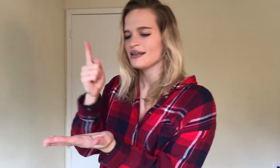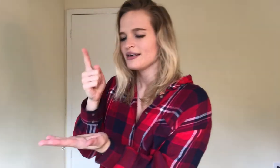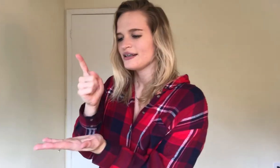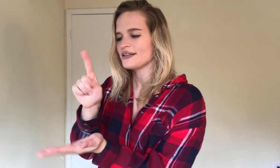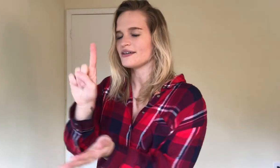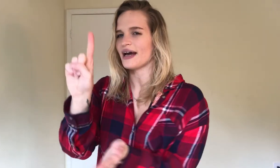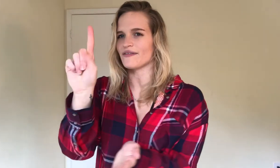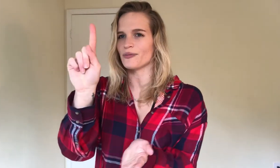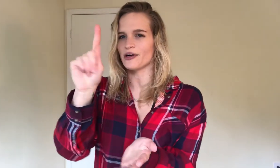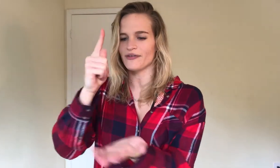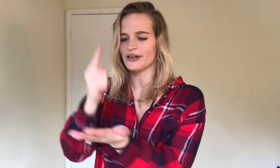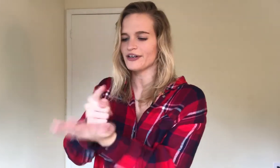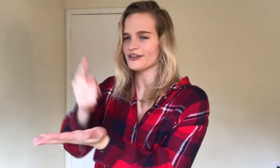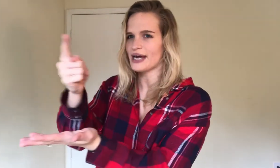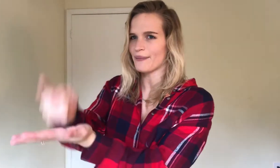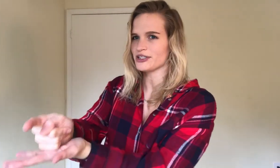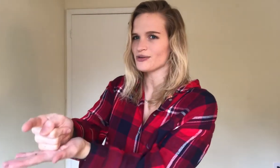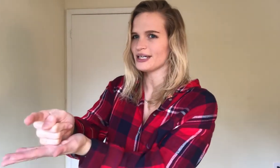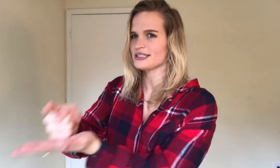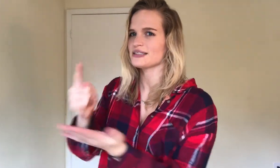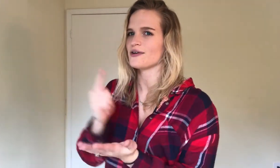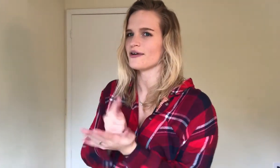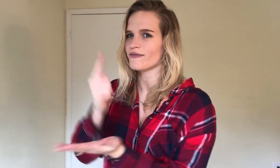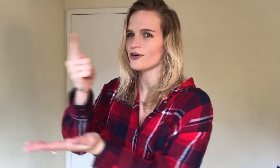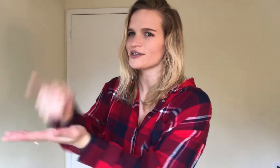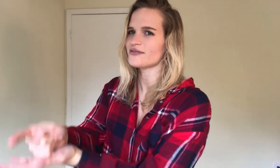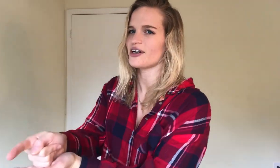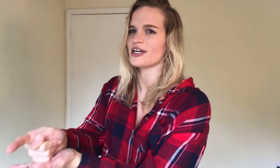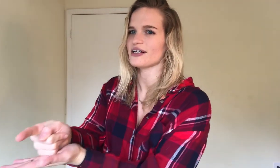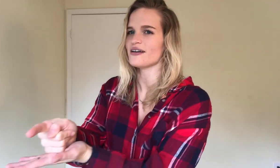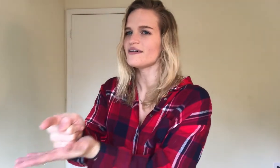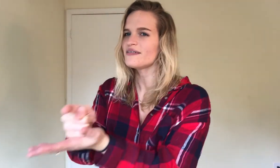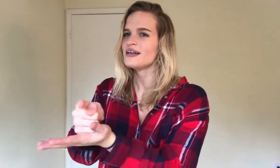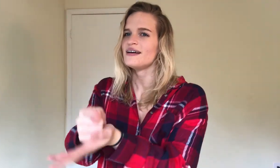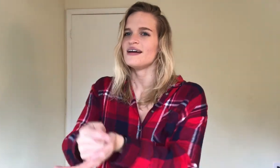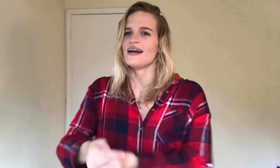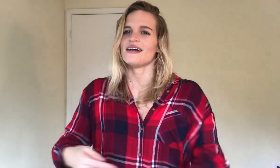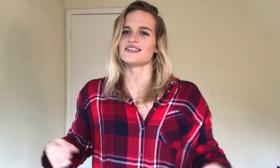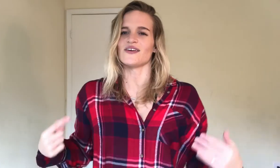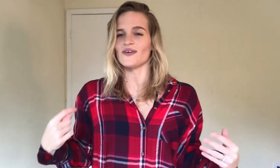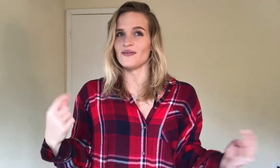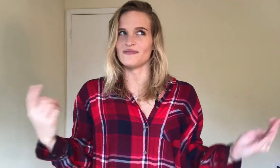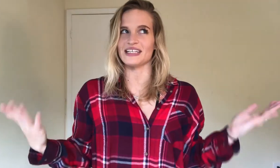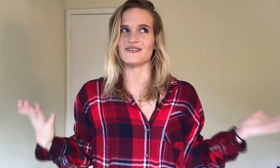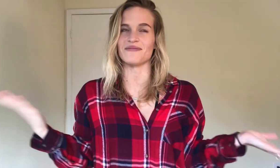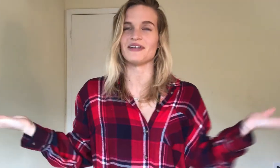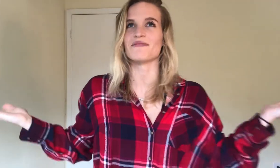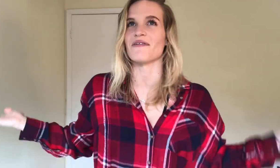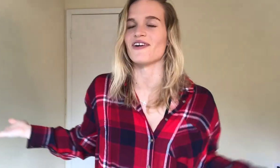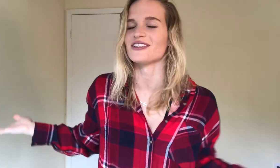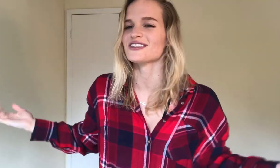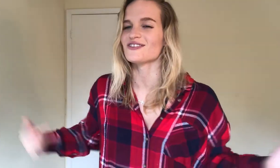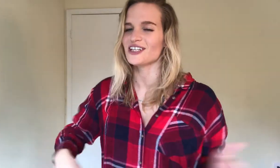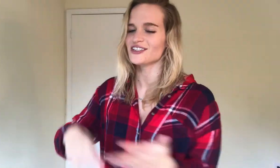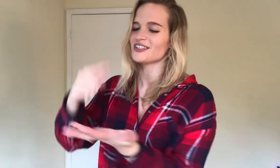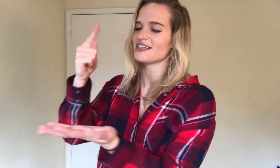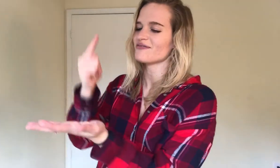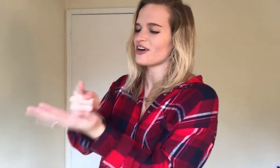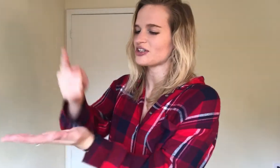you have your pointer finger, and you tap it twice, going forward, falling in love. So, that's what he means by falling so young, so I did, fall